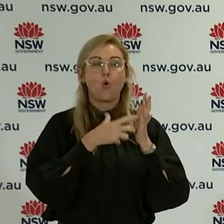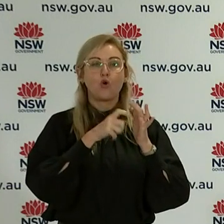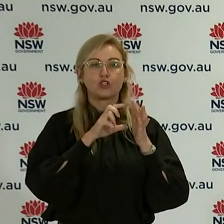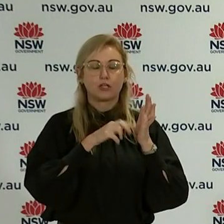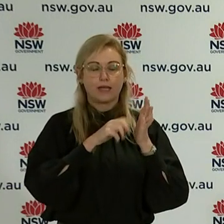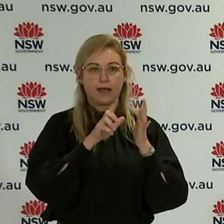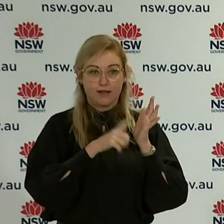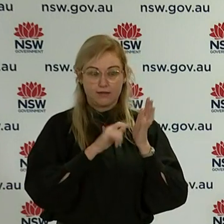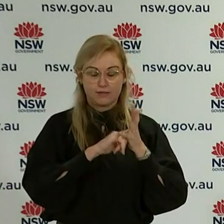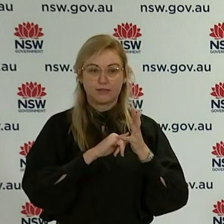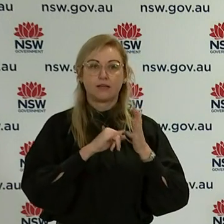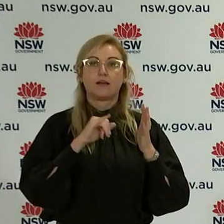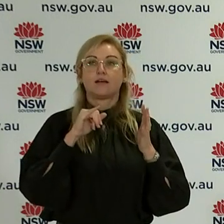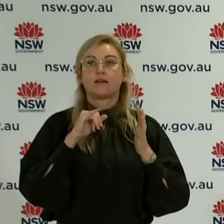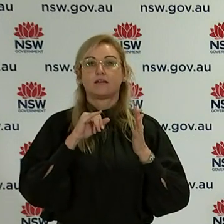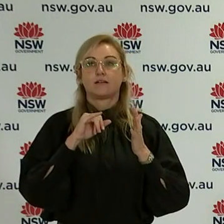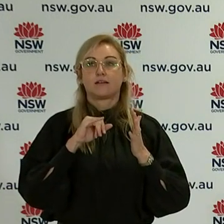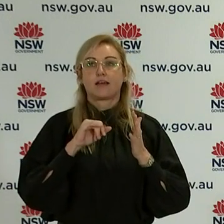St. Clair and St. Mary's.